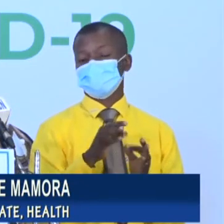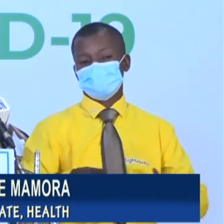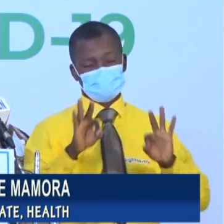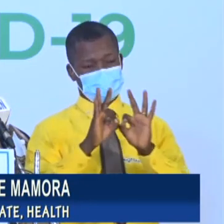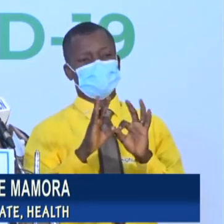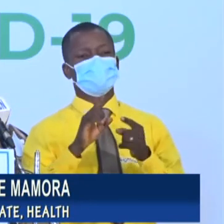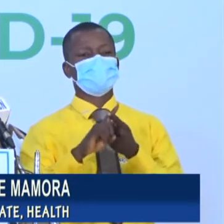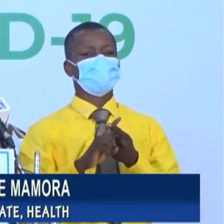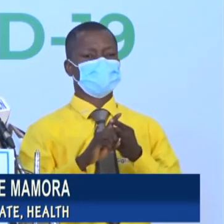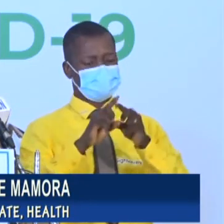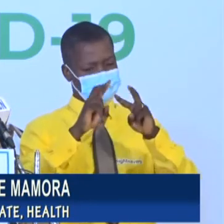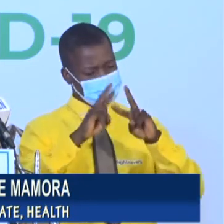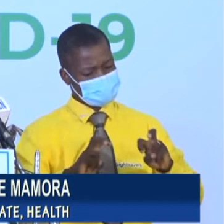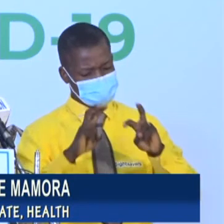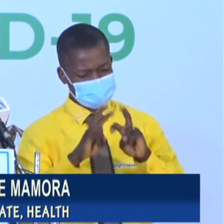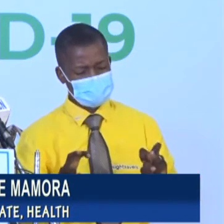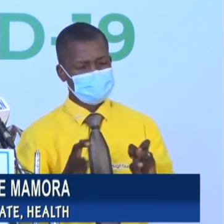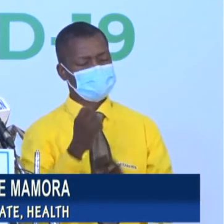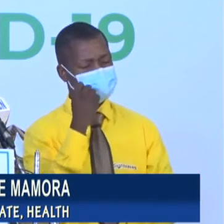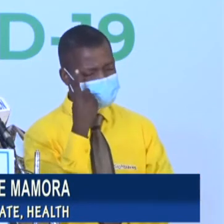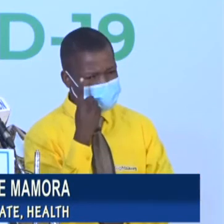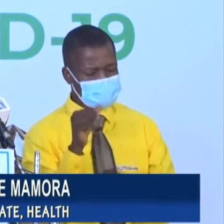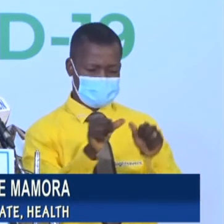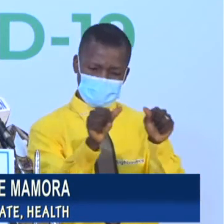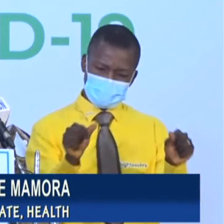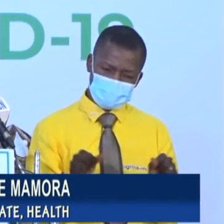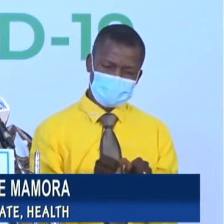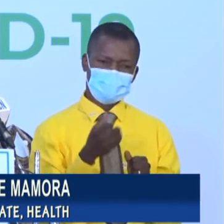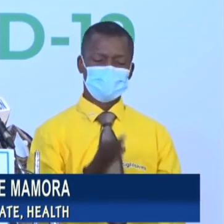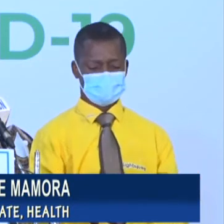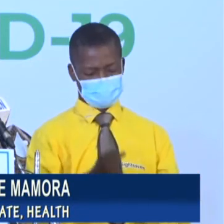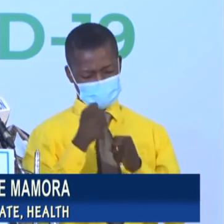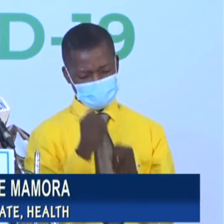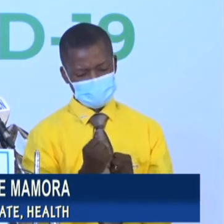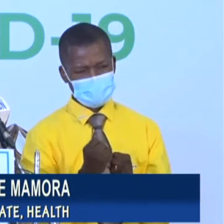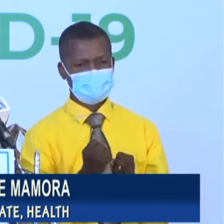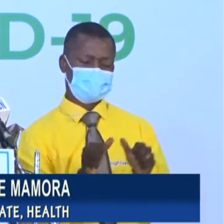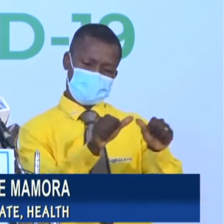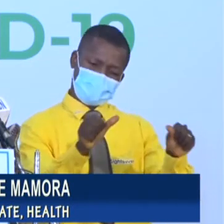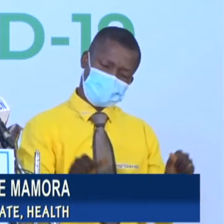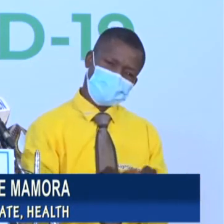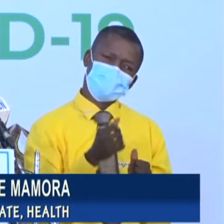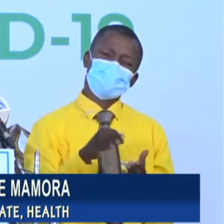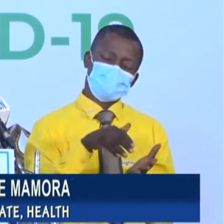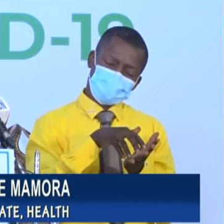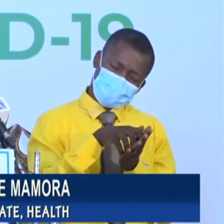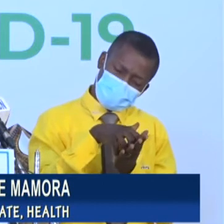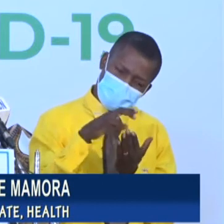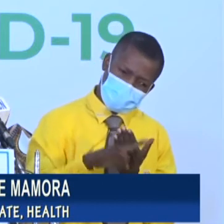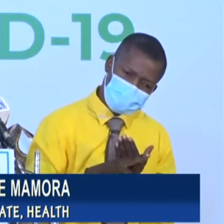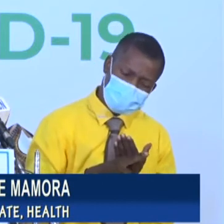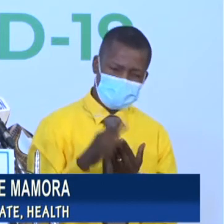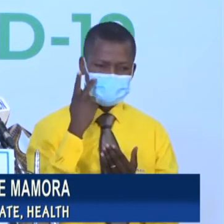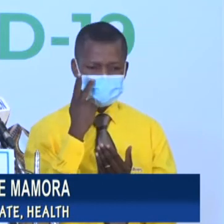assess and understand areas of strength, weaknesses, available opportunities,